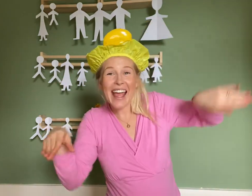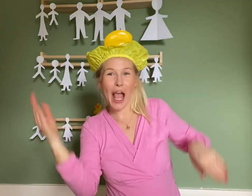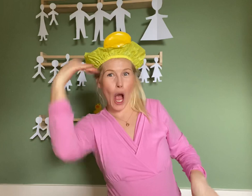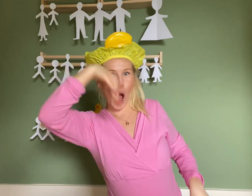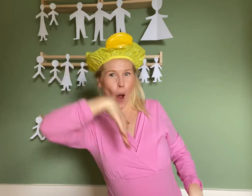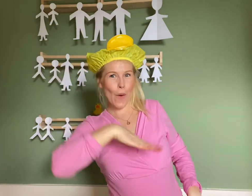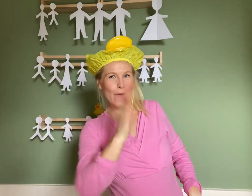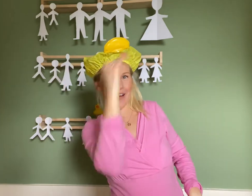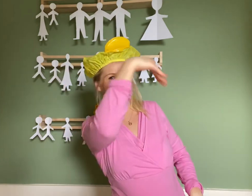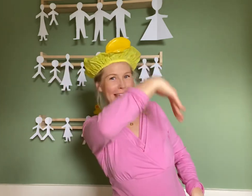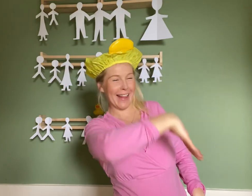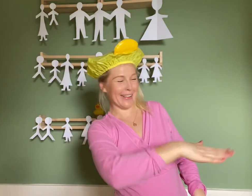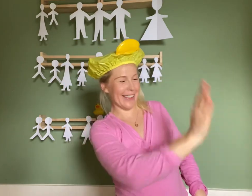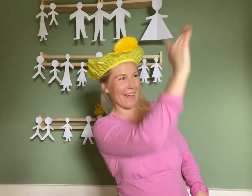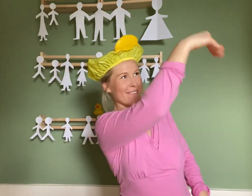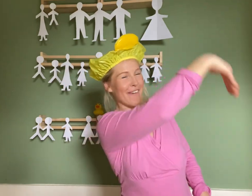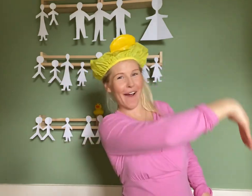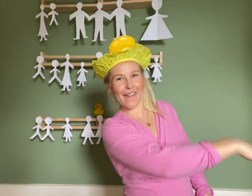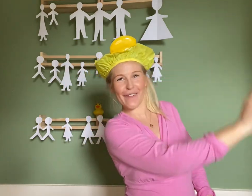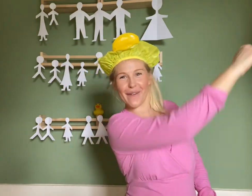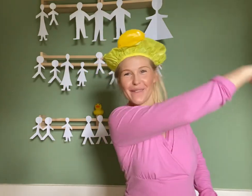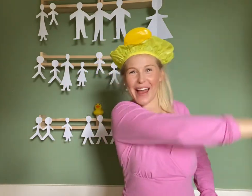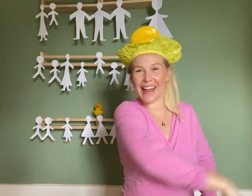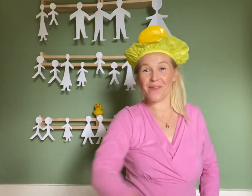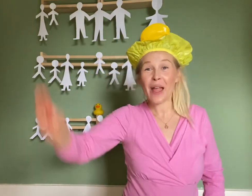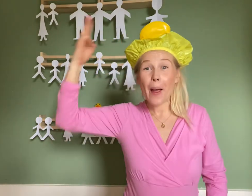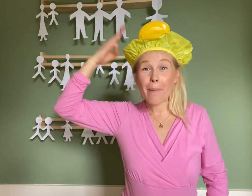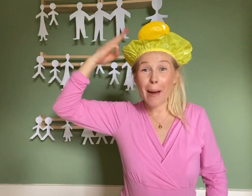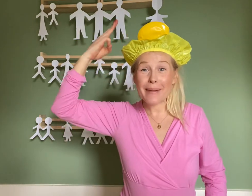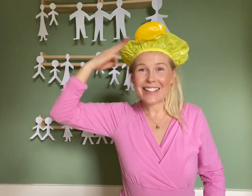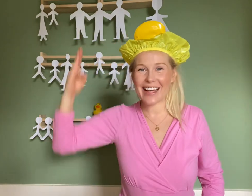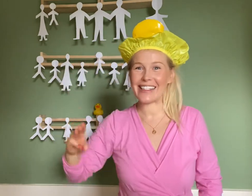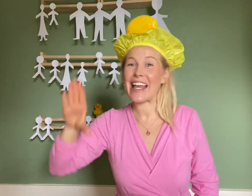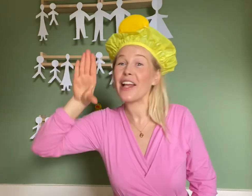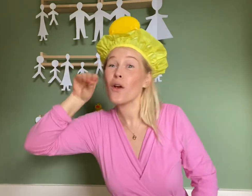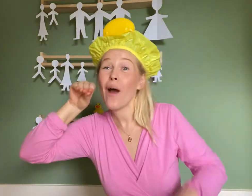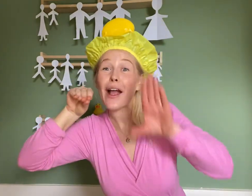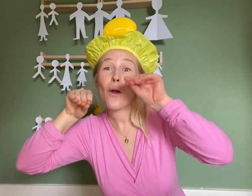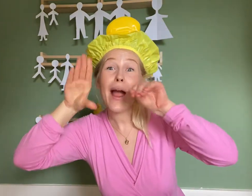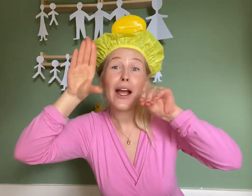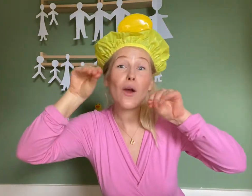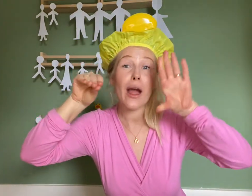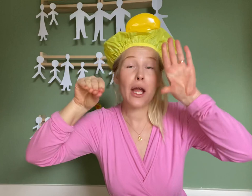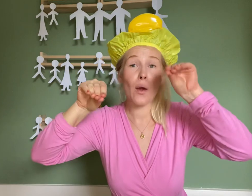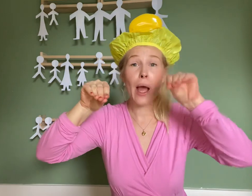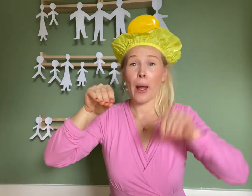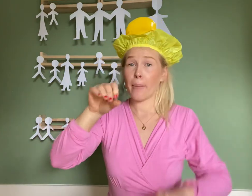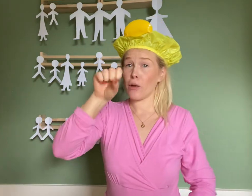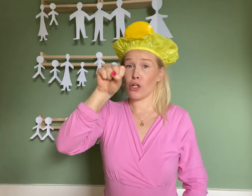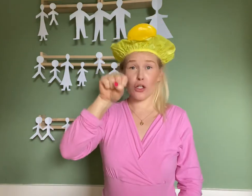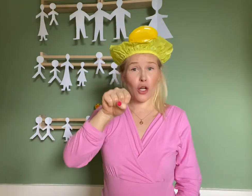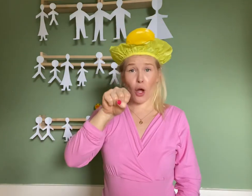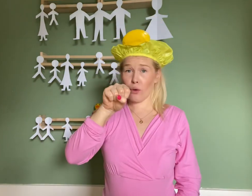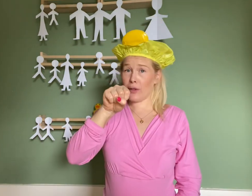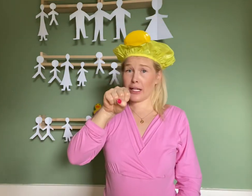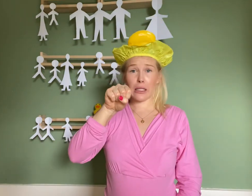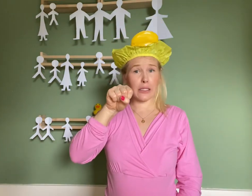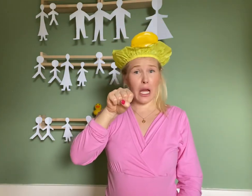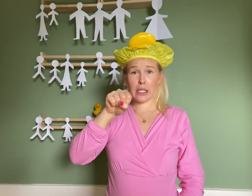over the hills and far away. Mummy duck said quack, quack, quack, quack. But no little ducks